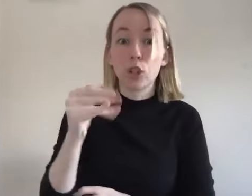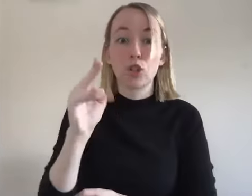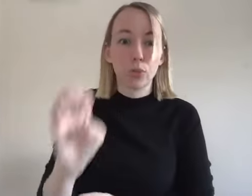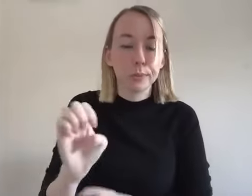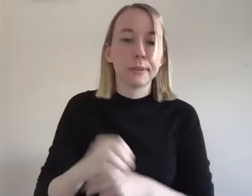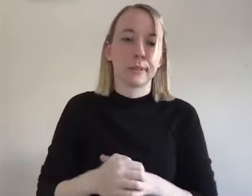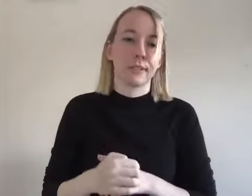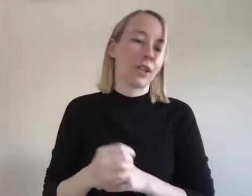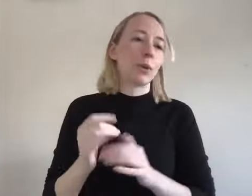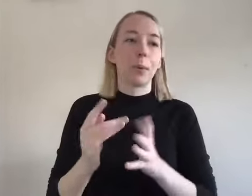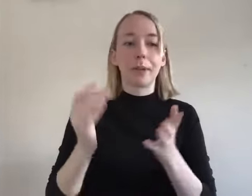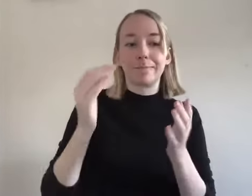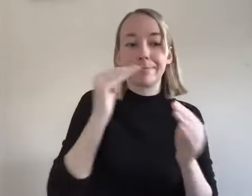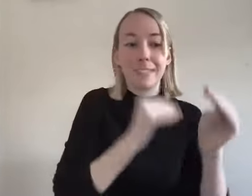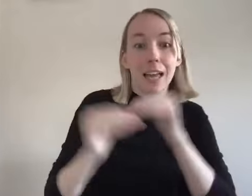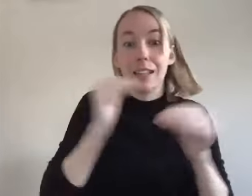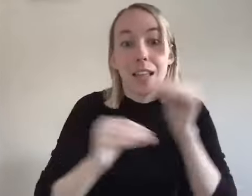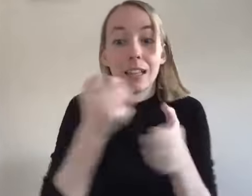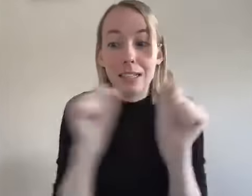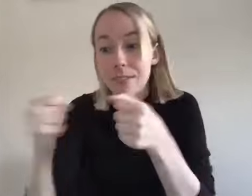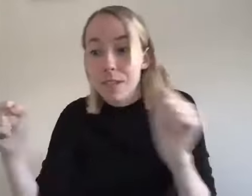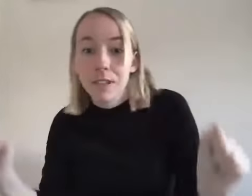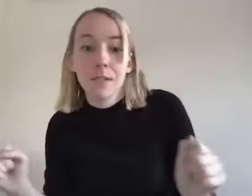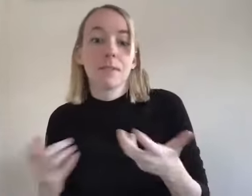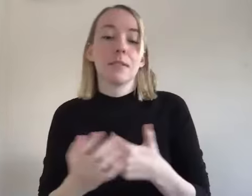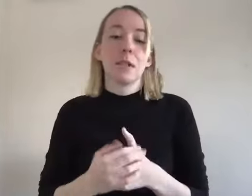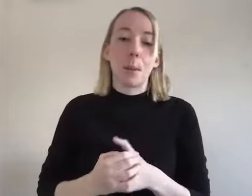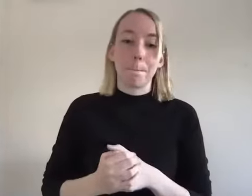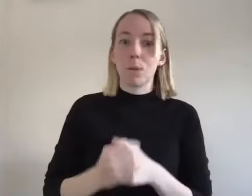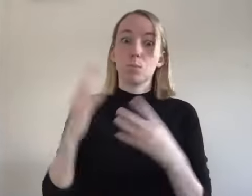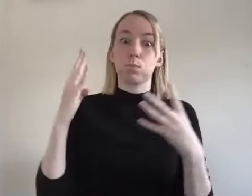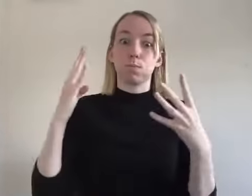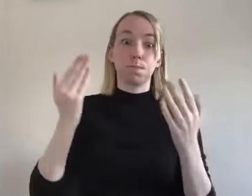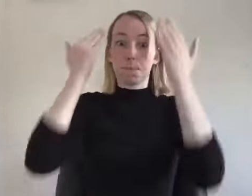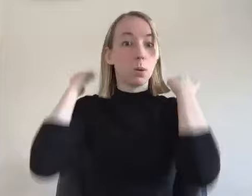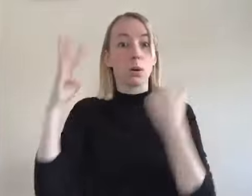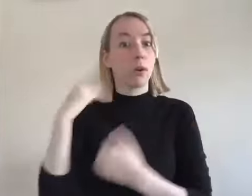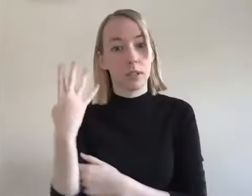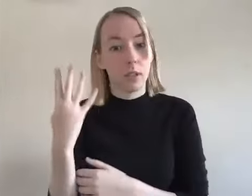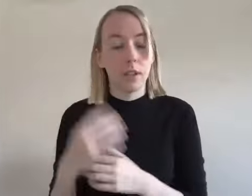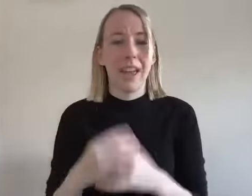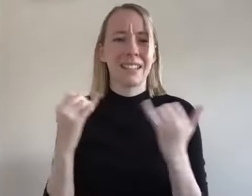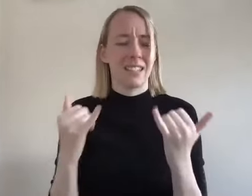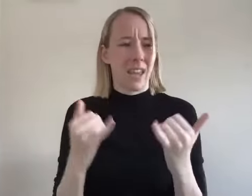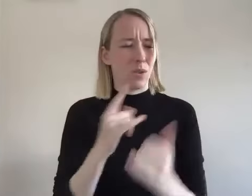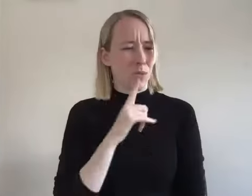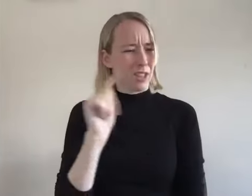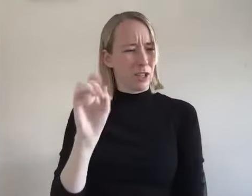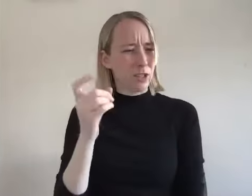like we were all like covering each other's asses and like it was it was crazy and and today like it's a really